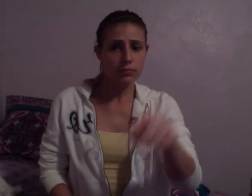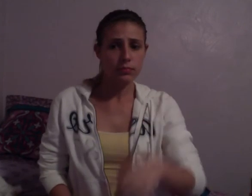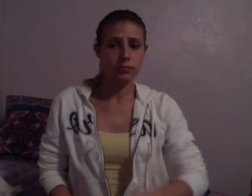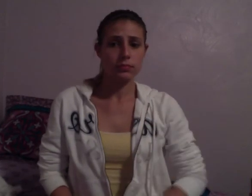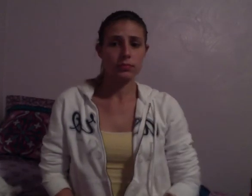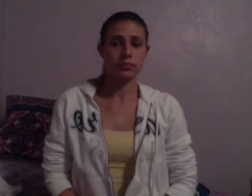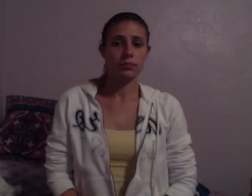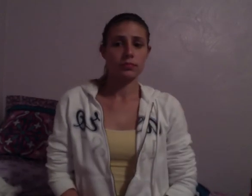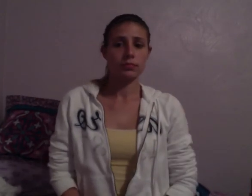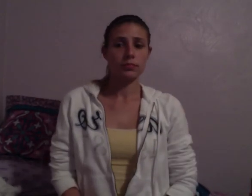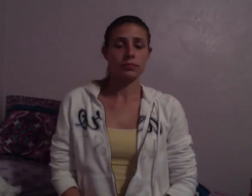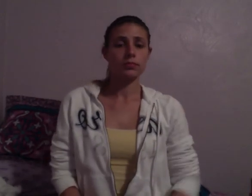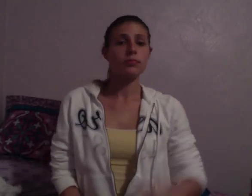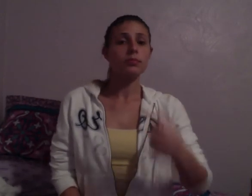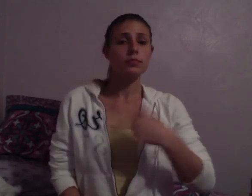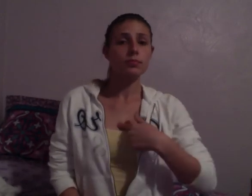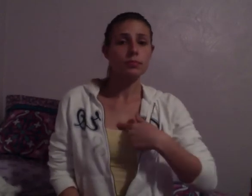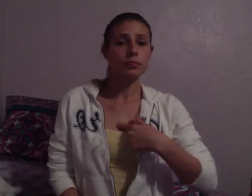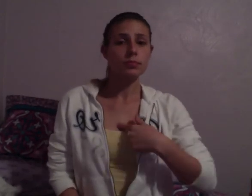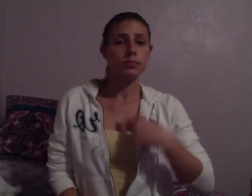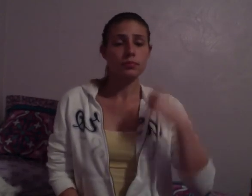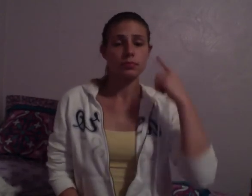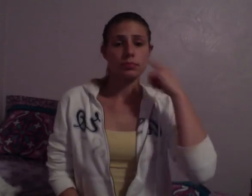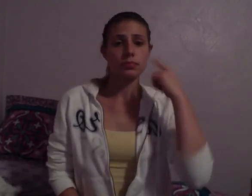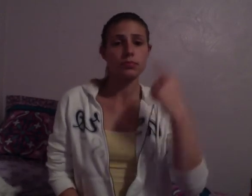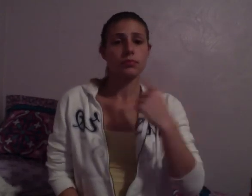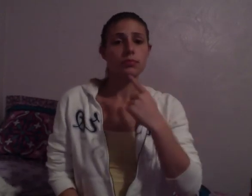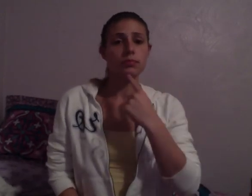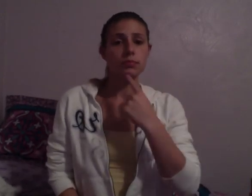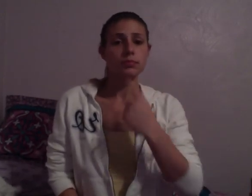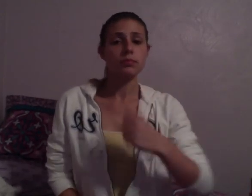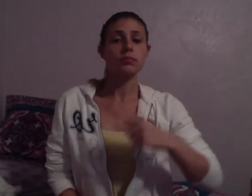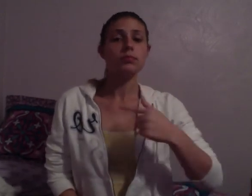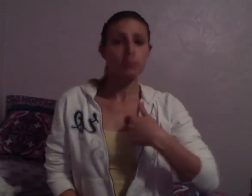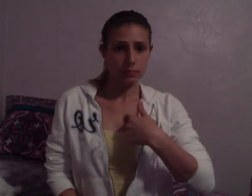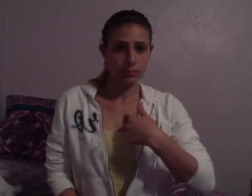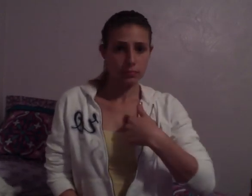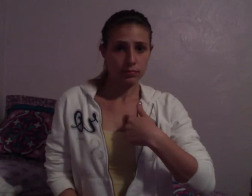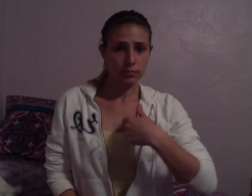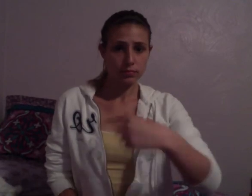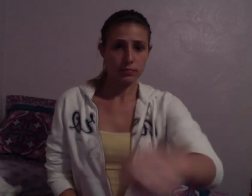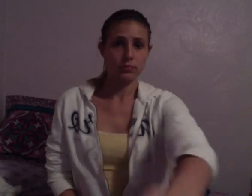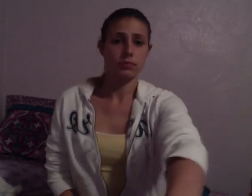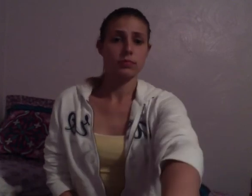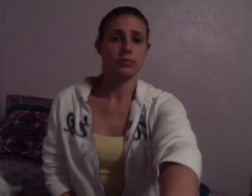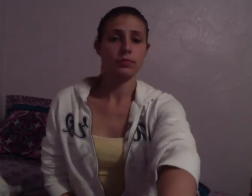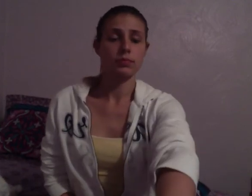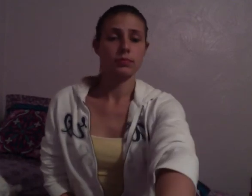I thought you were my best friend. This is my sister! My best friend and my sister! I cannot believe this!